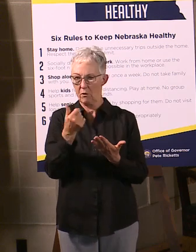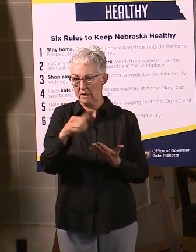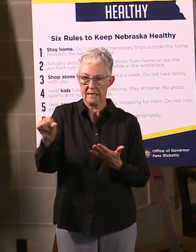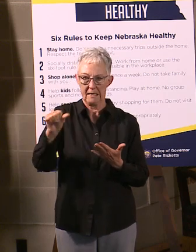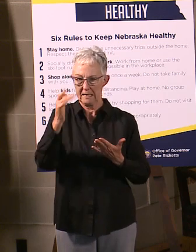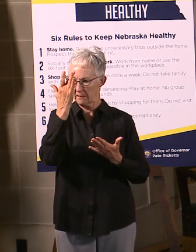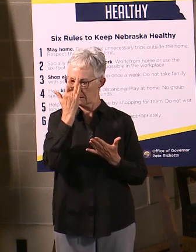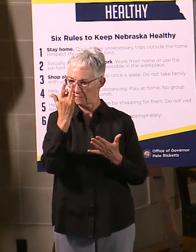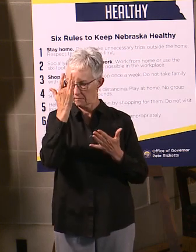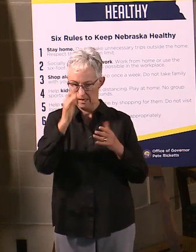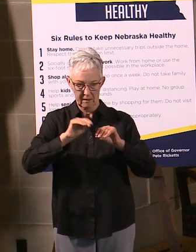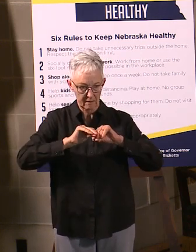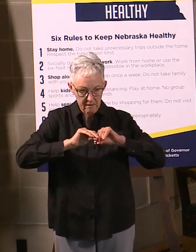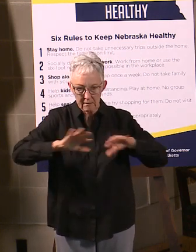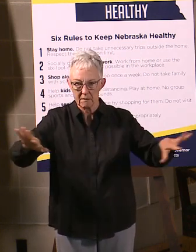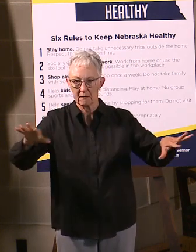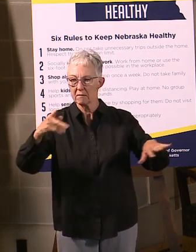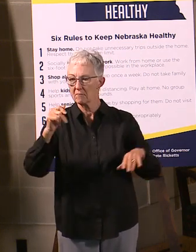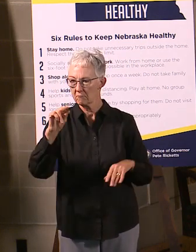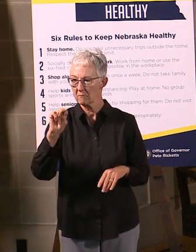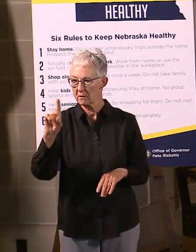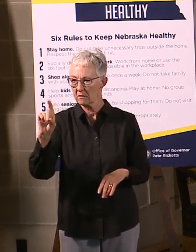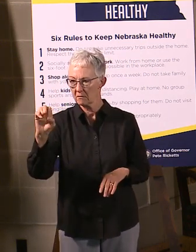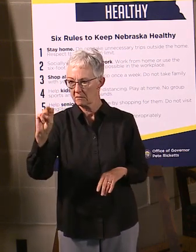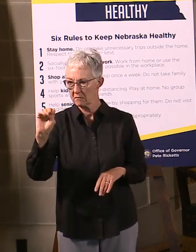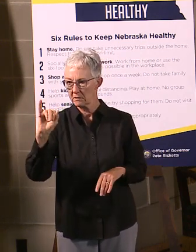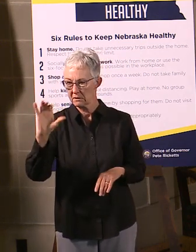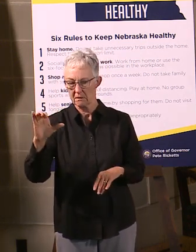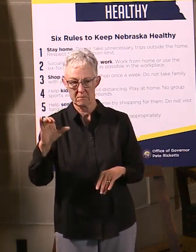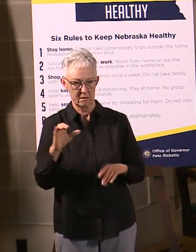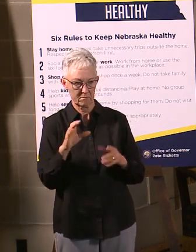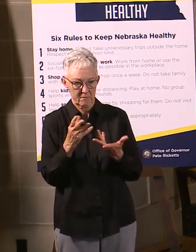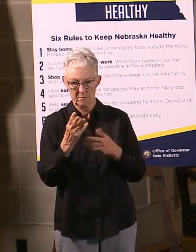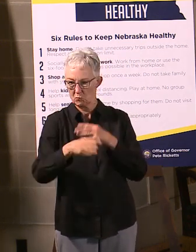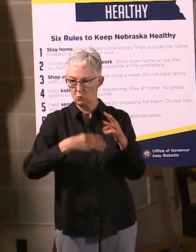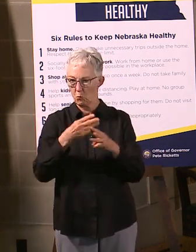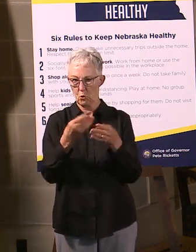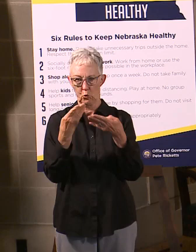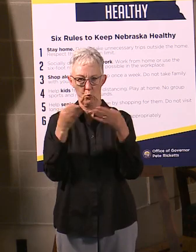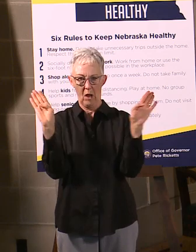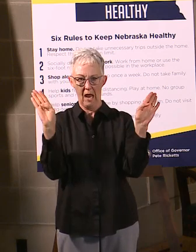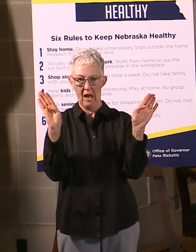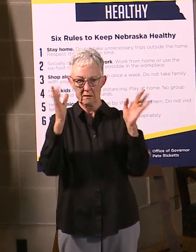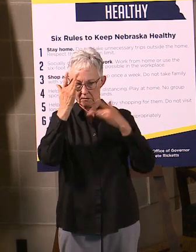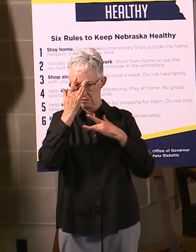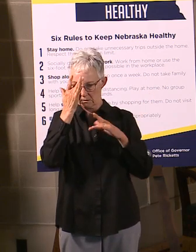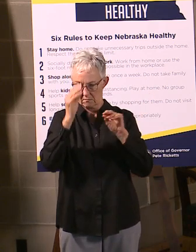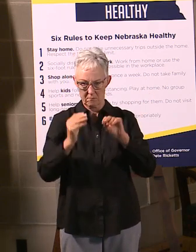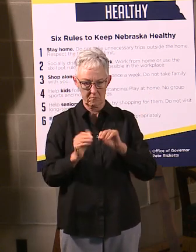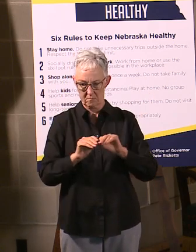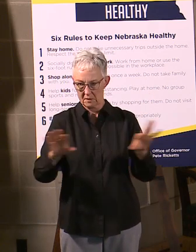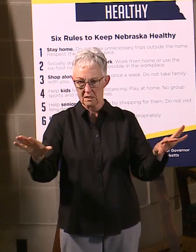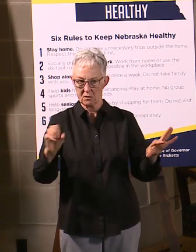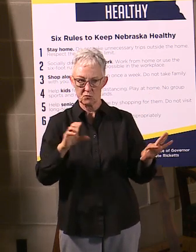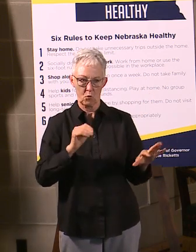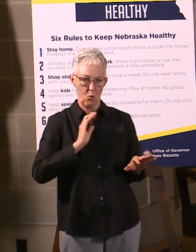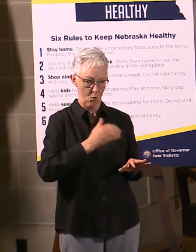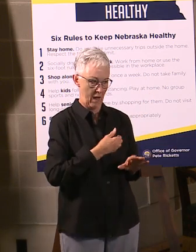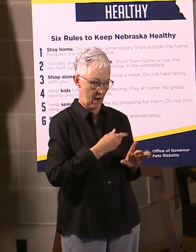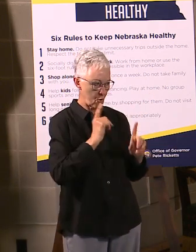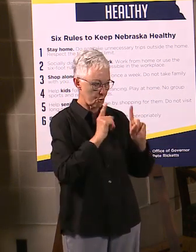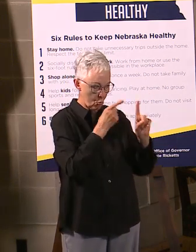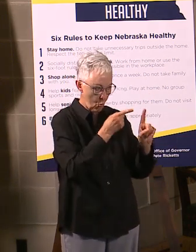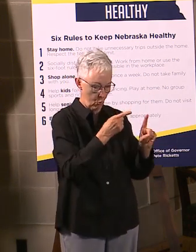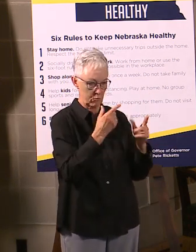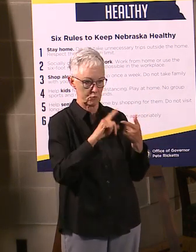and keeping them isolated so that you can start losing restrictions on everybody else. So this is key strategy for us on how